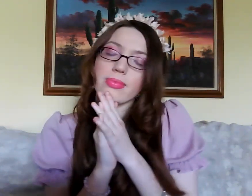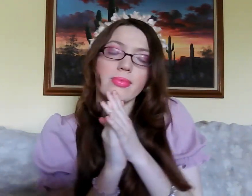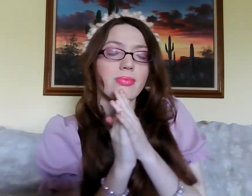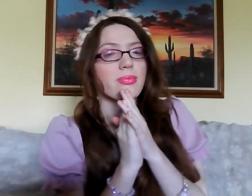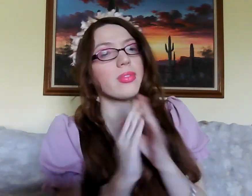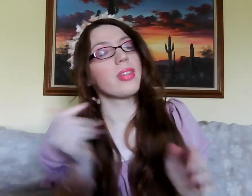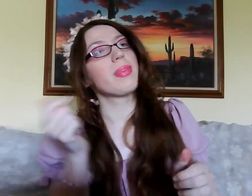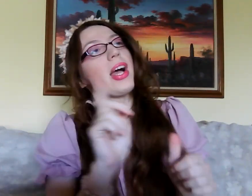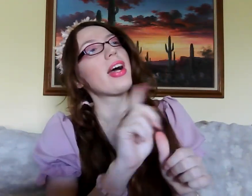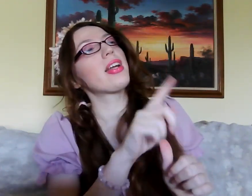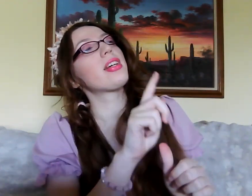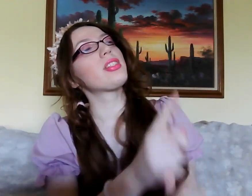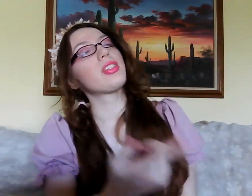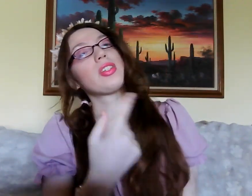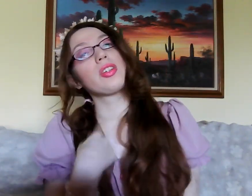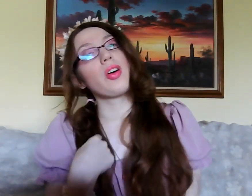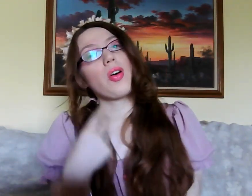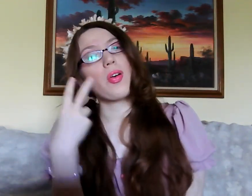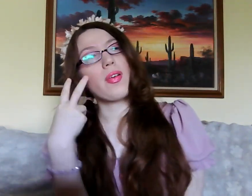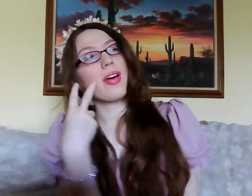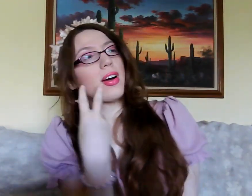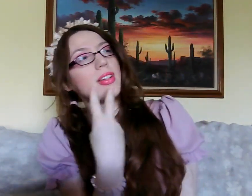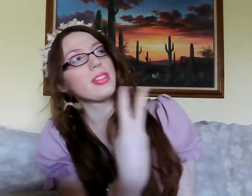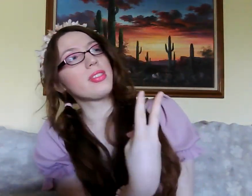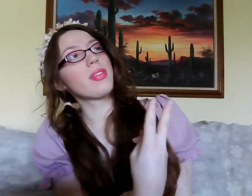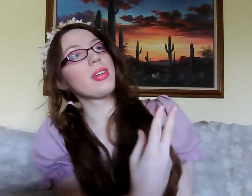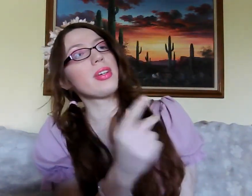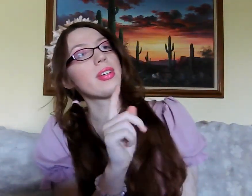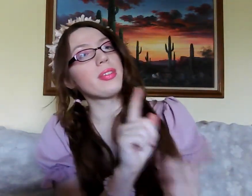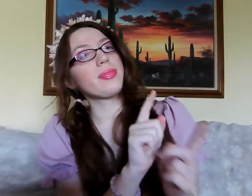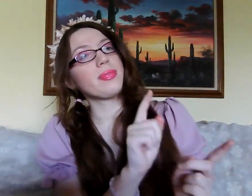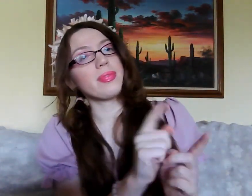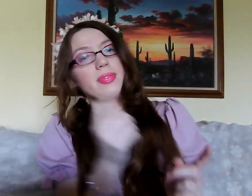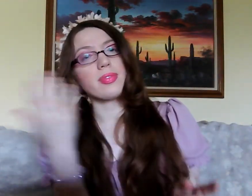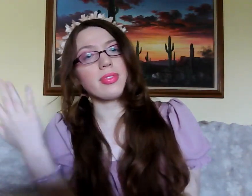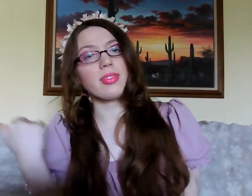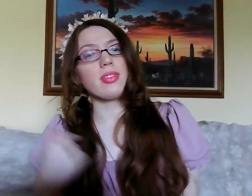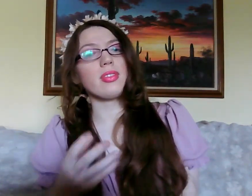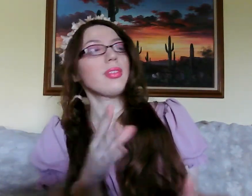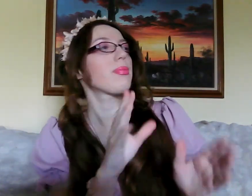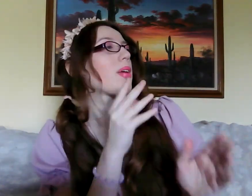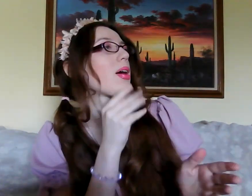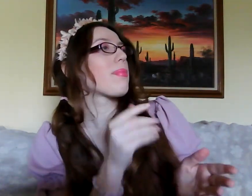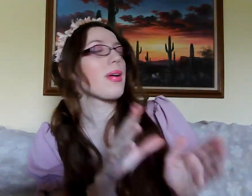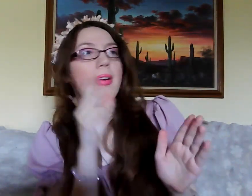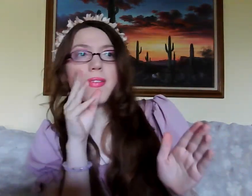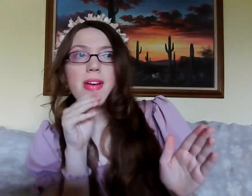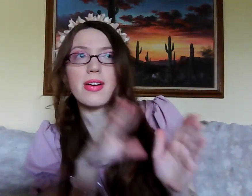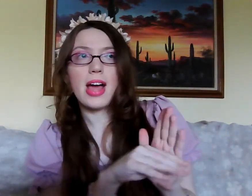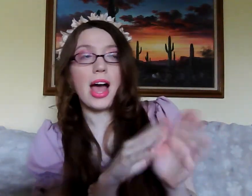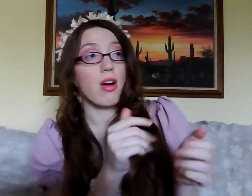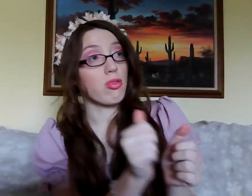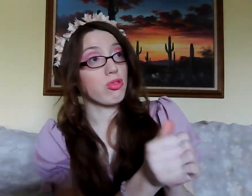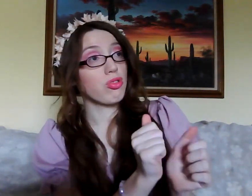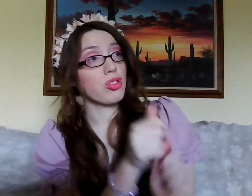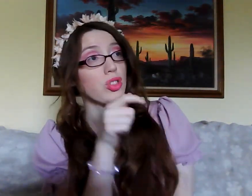Ten minutes ago, I met you, and we murmured our how-do-you